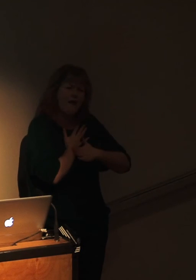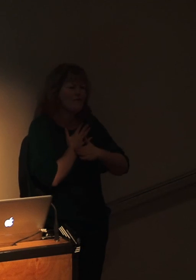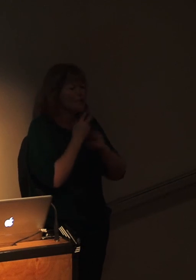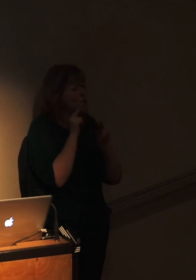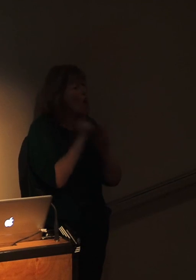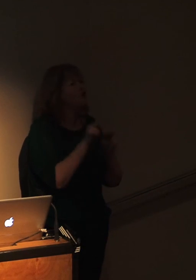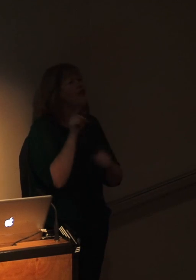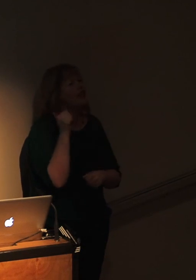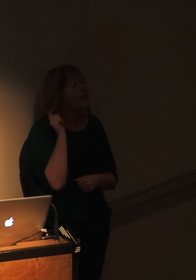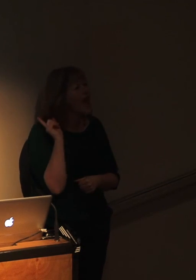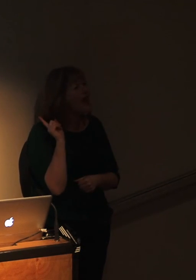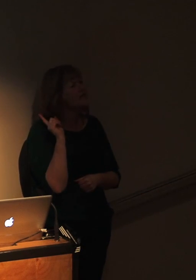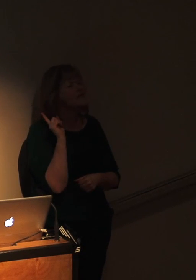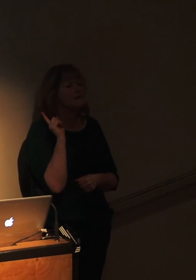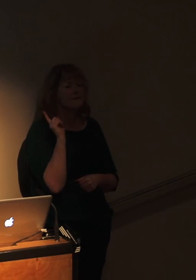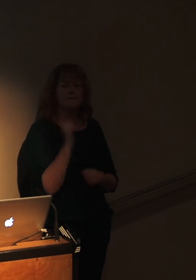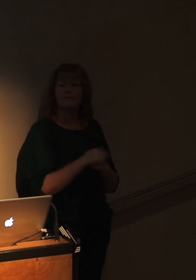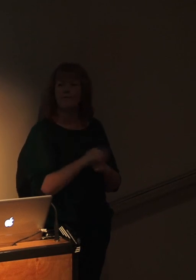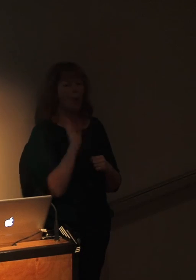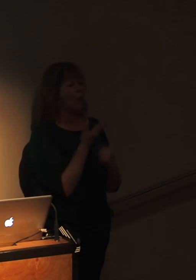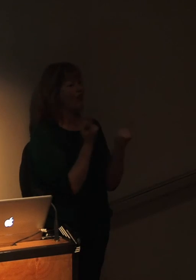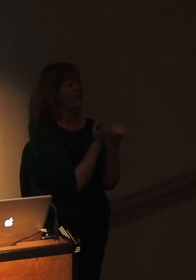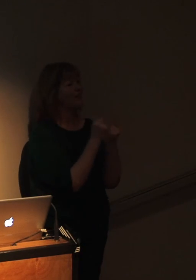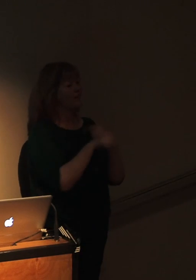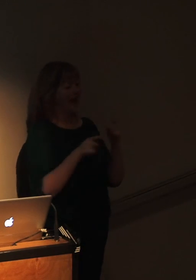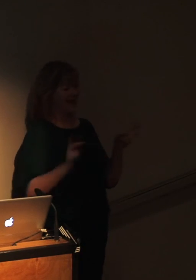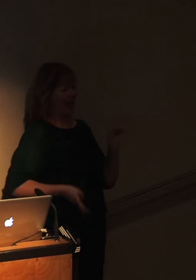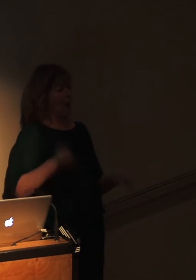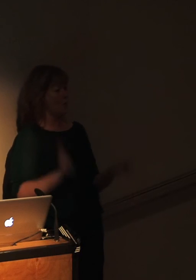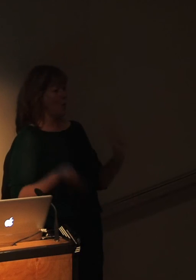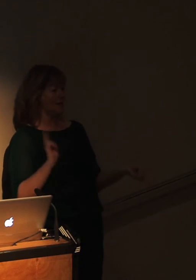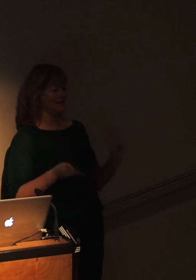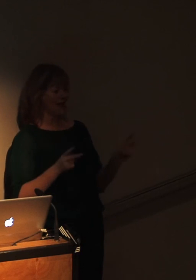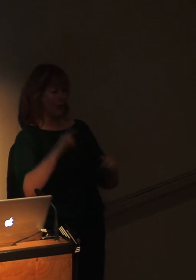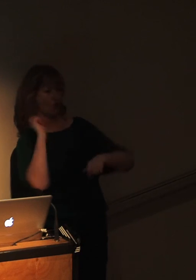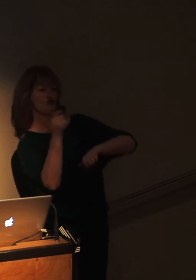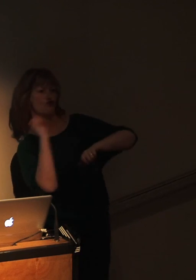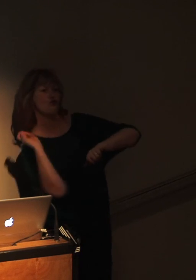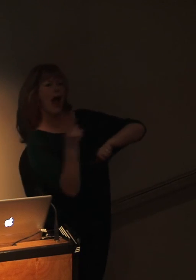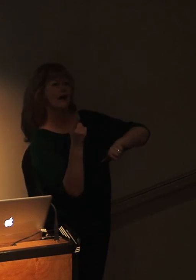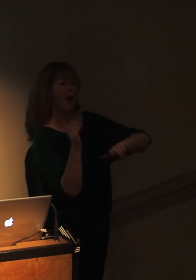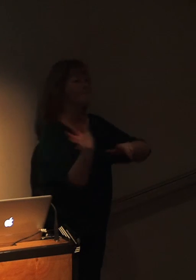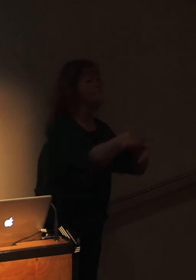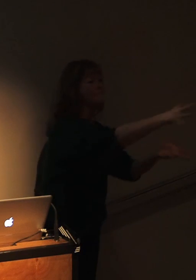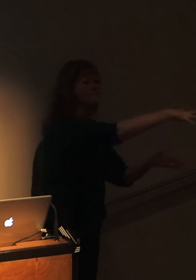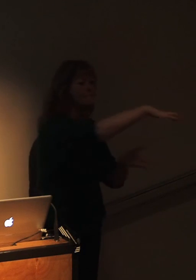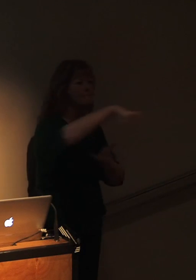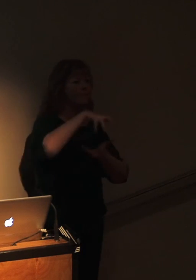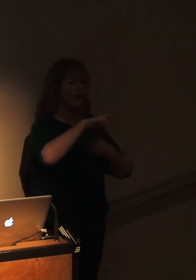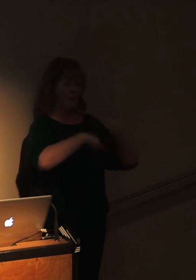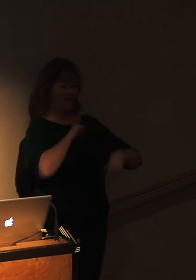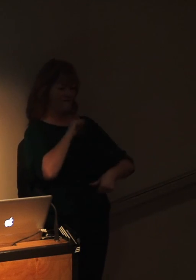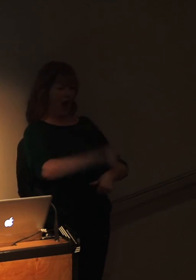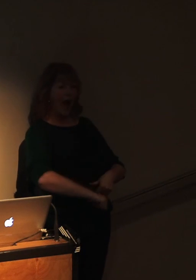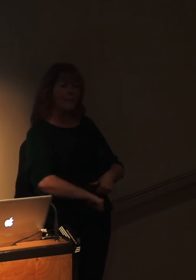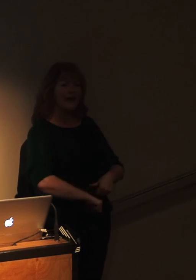Now all of the analogies that you've got in there about cowboys, about round-ups, about farming, are in there specifically because in